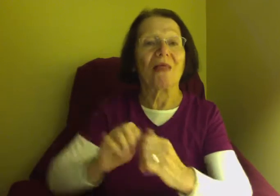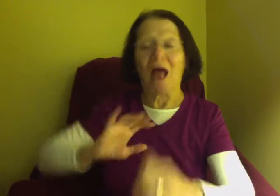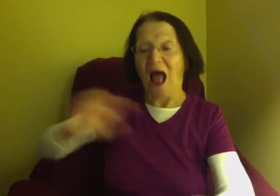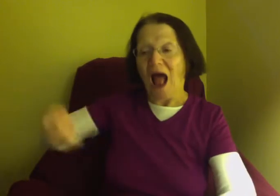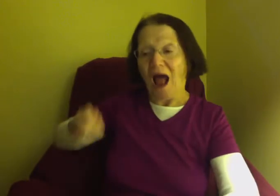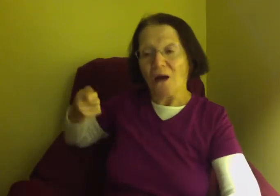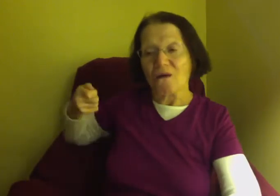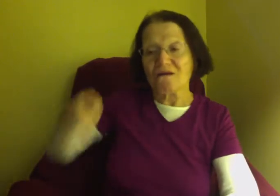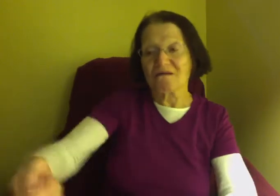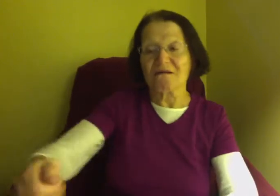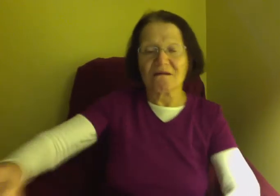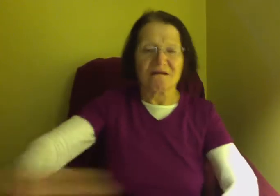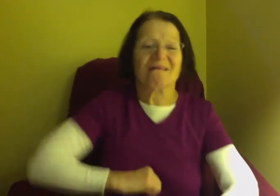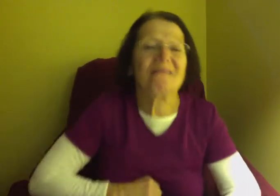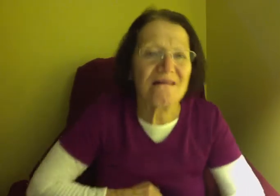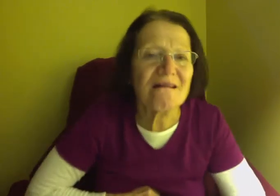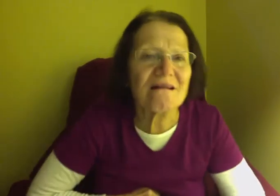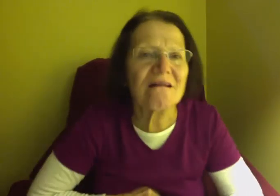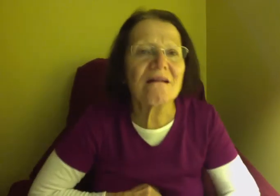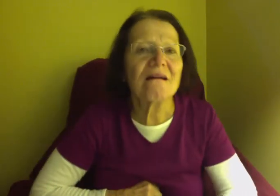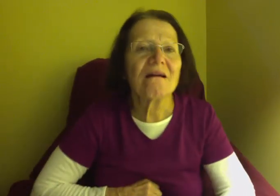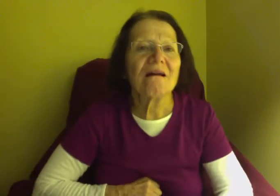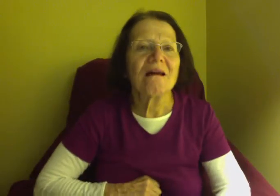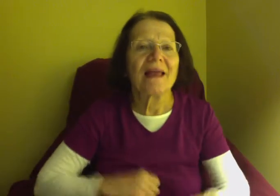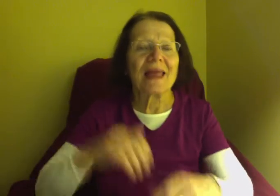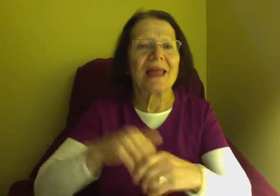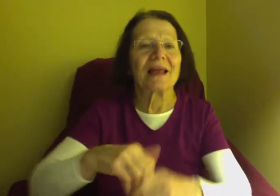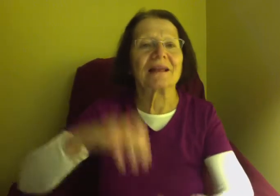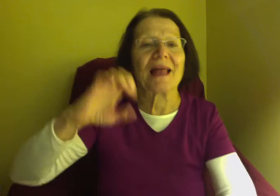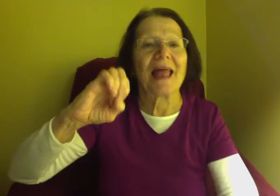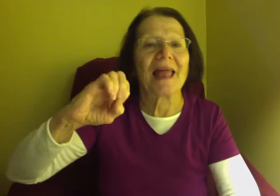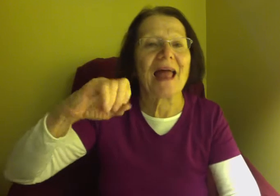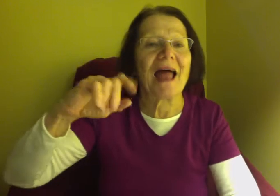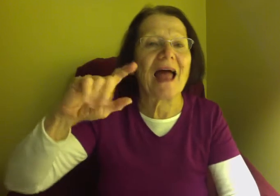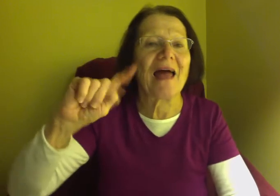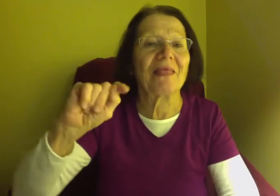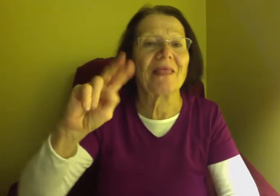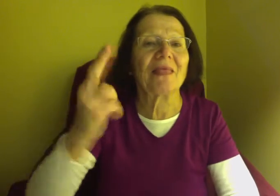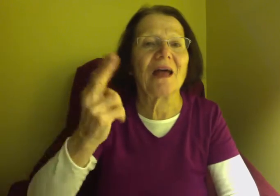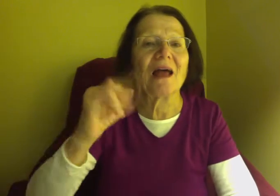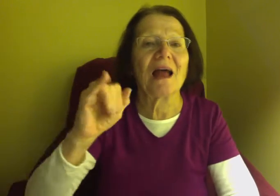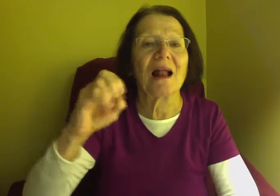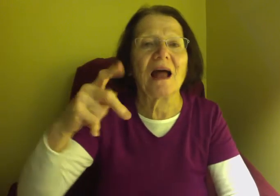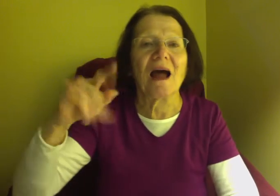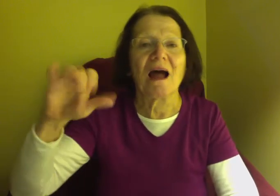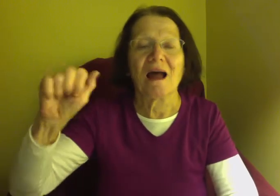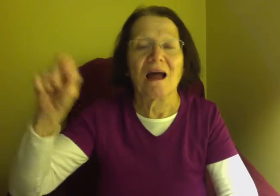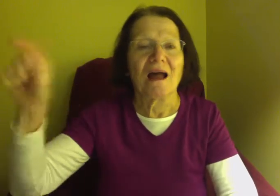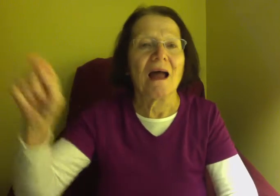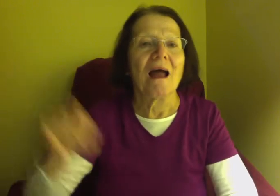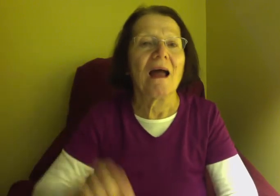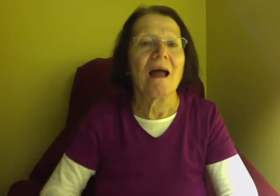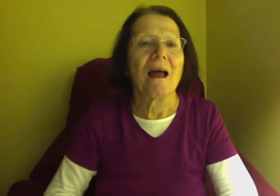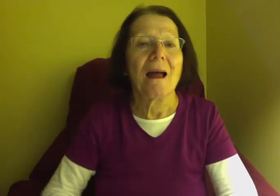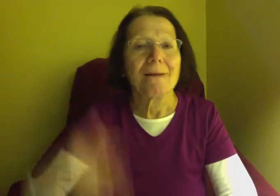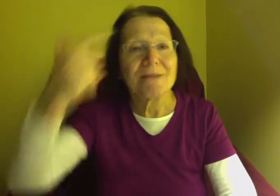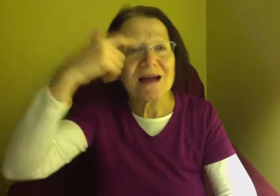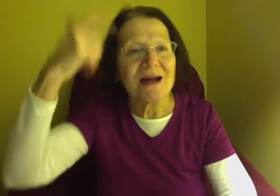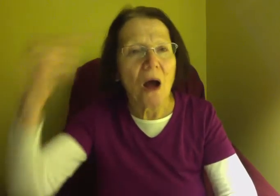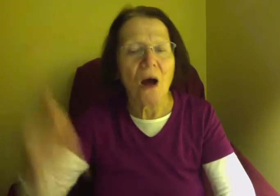it can happen. And, uh, and, uh,